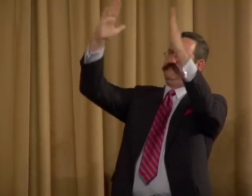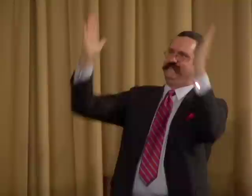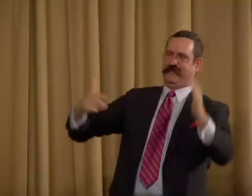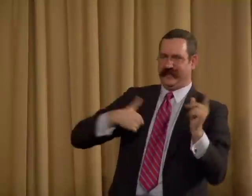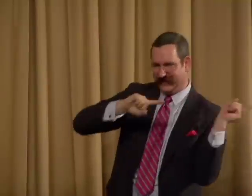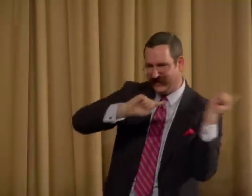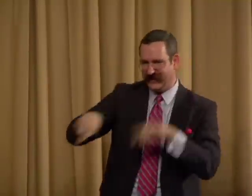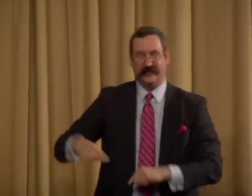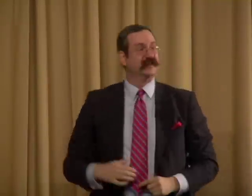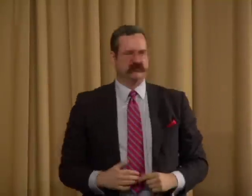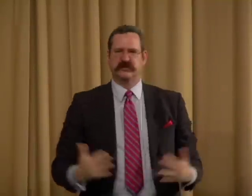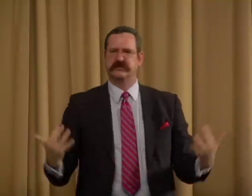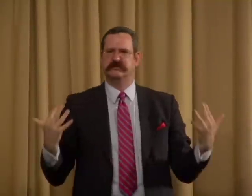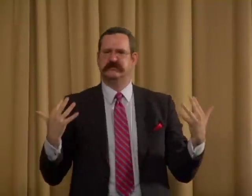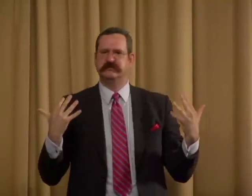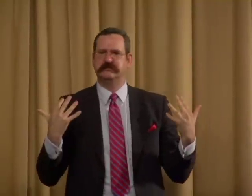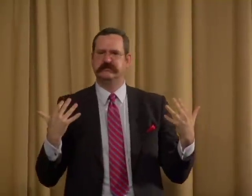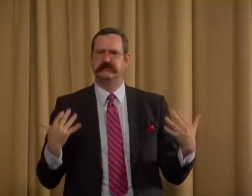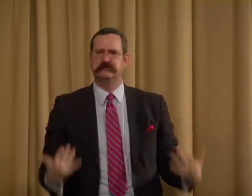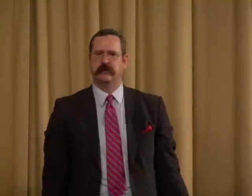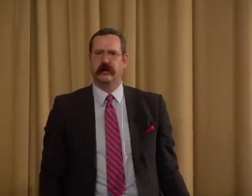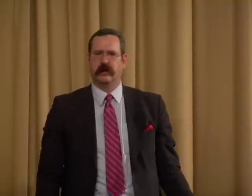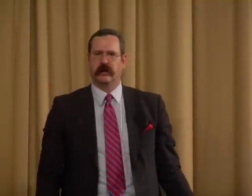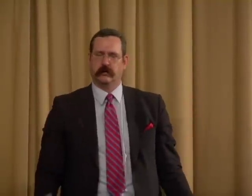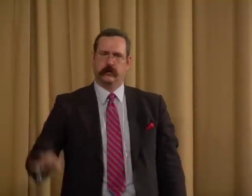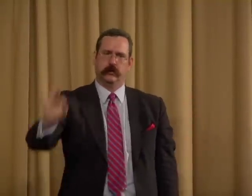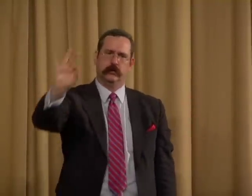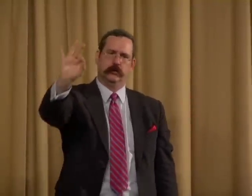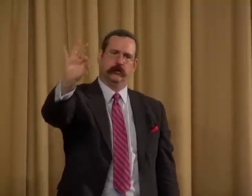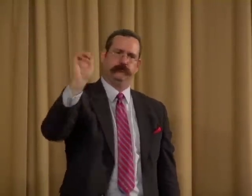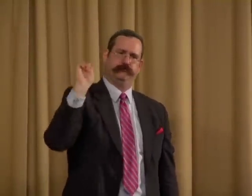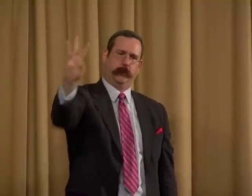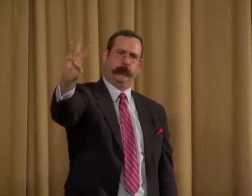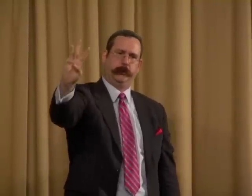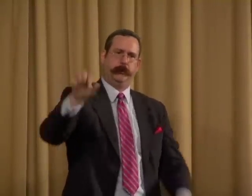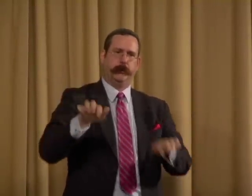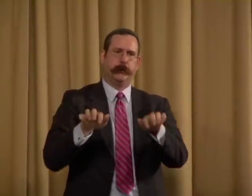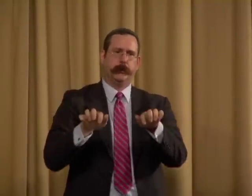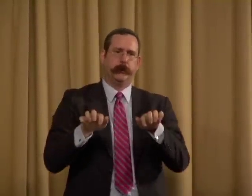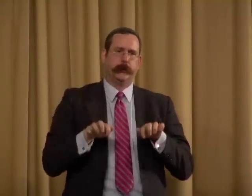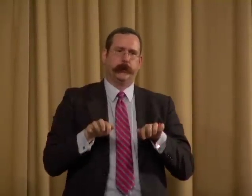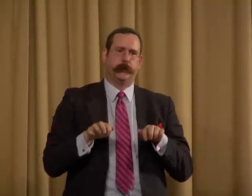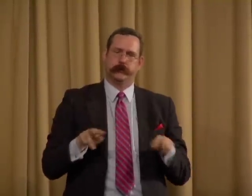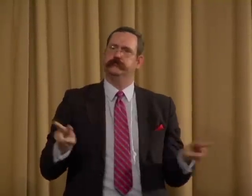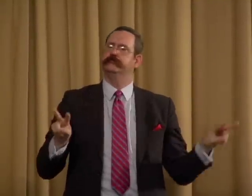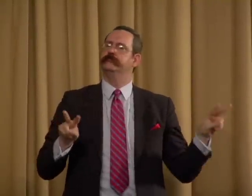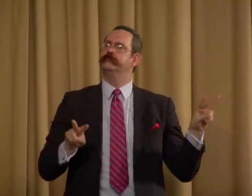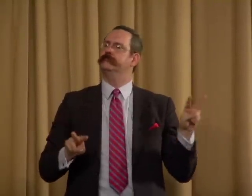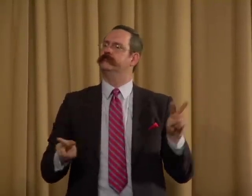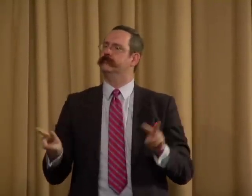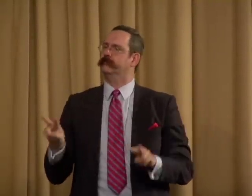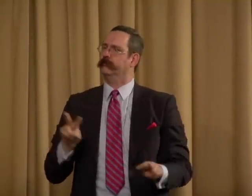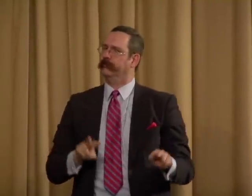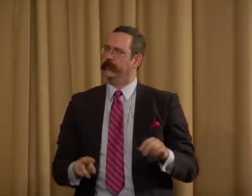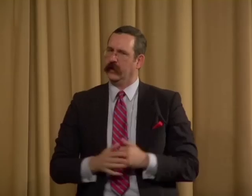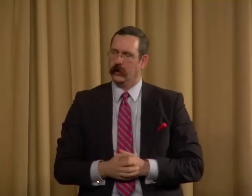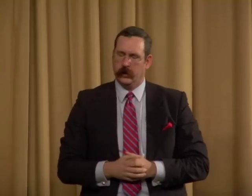-year anniversary of the building, and it was so sad. There were so few people sitting in the pews.